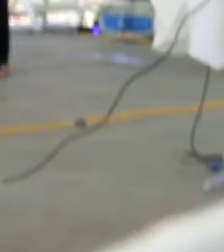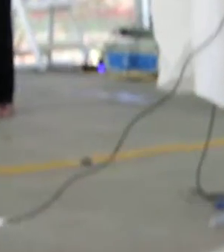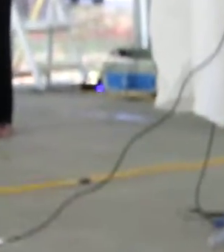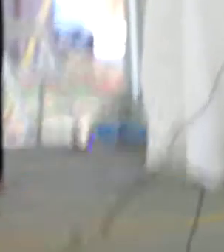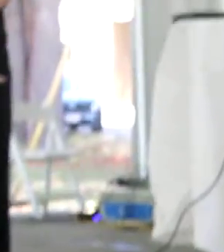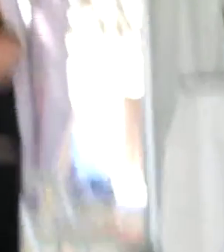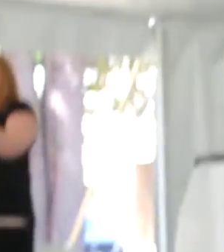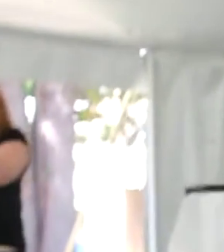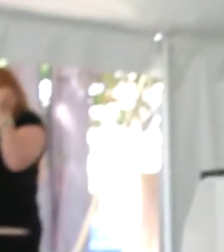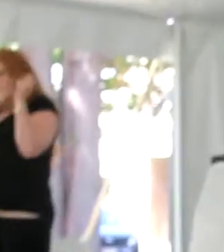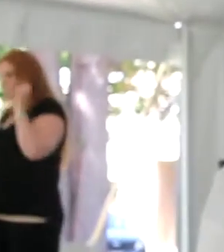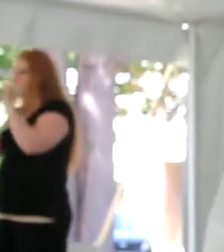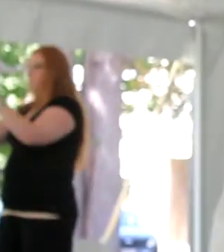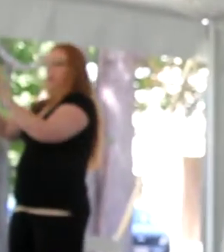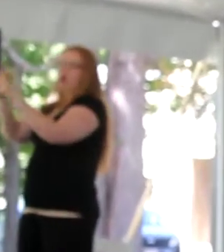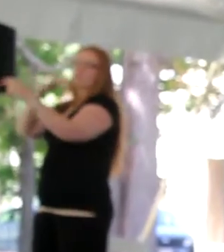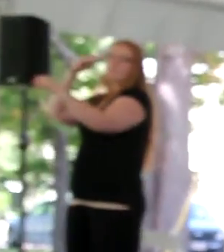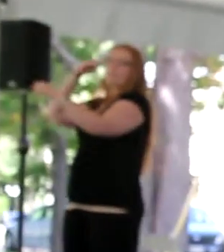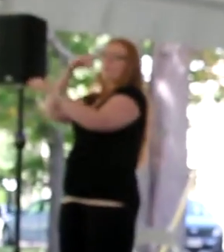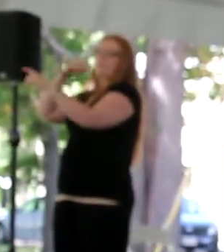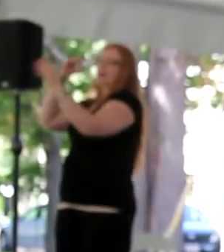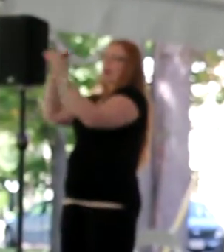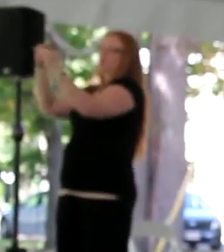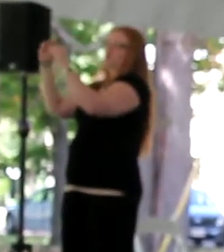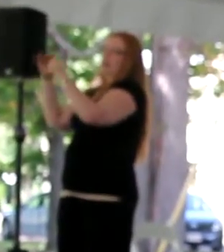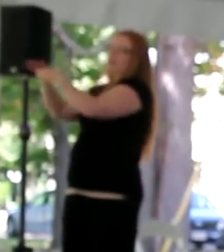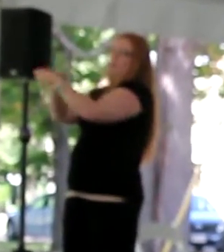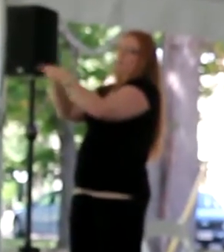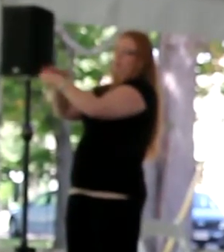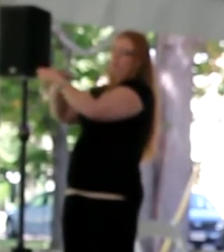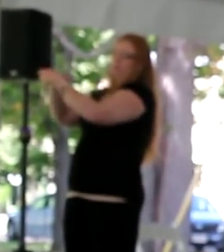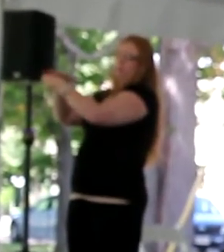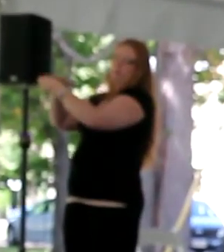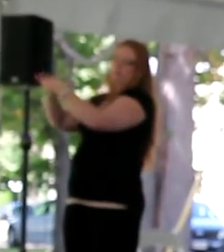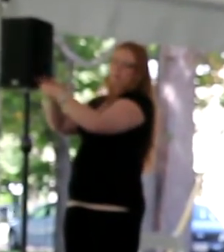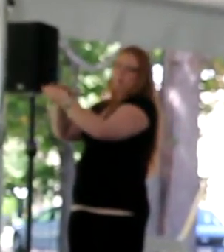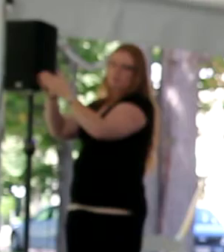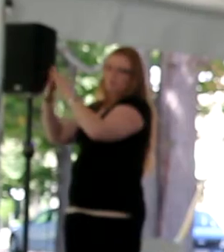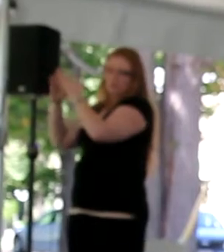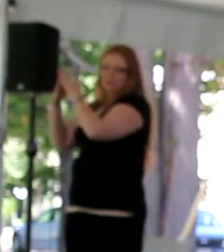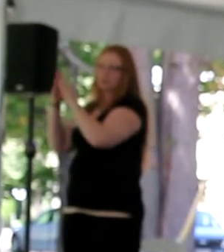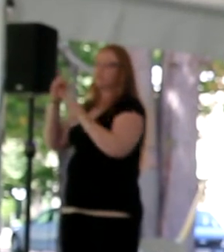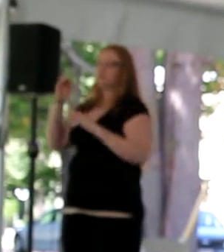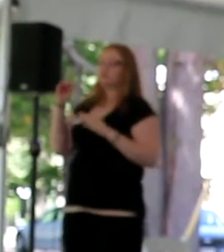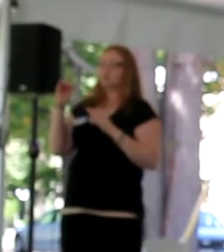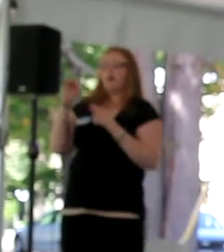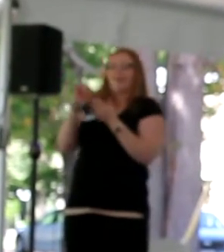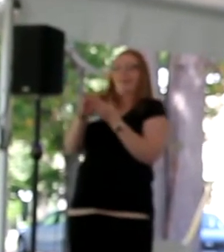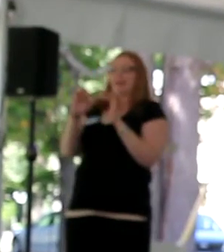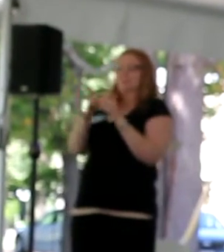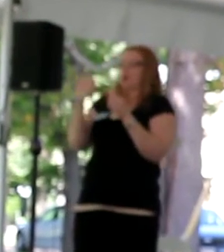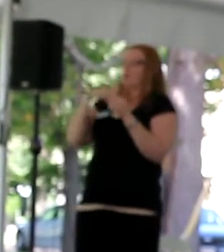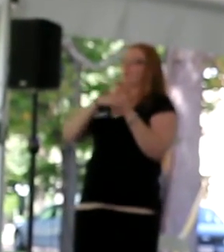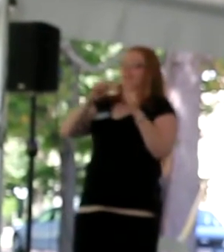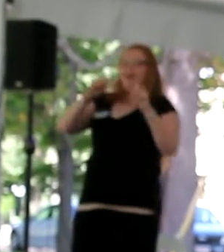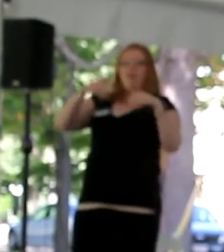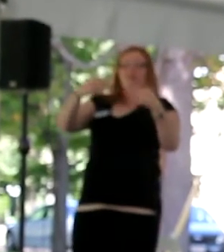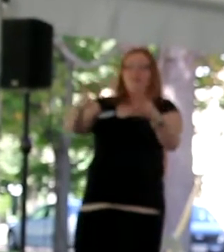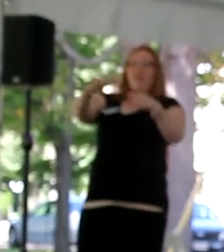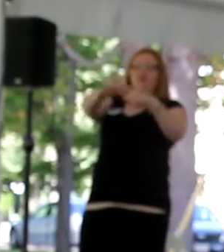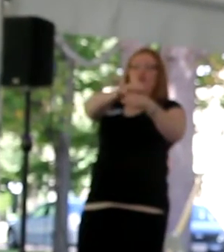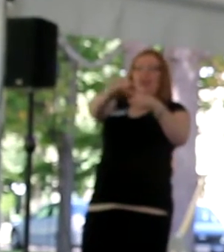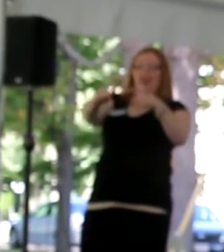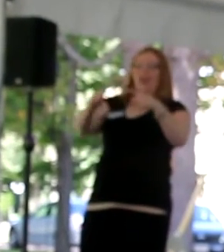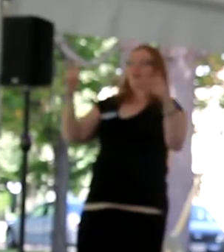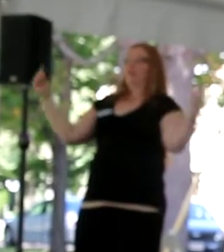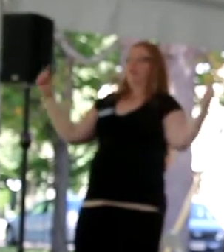...back to their own communities and educate their local chapters and local communities. So it's a way for us to spread awareness and